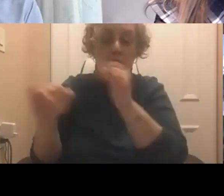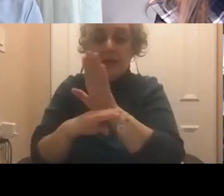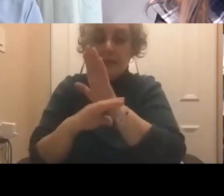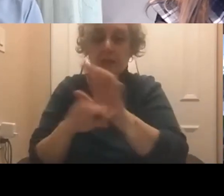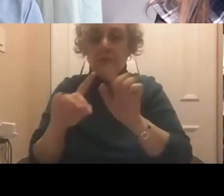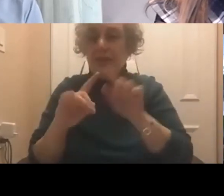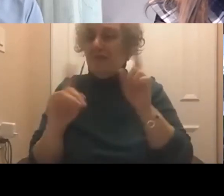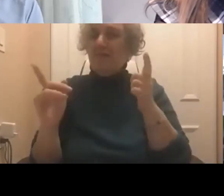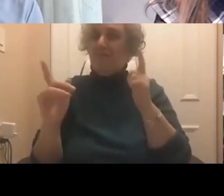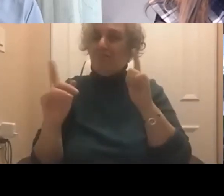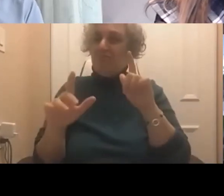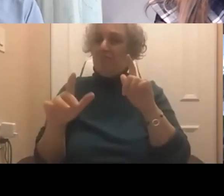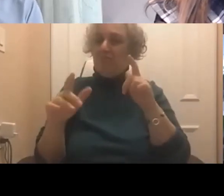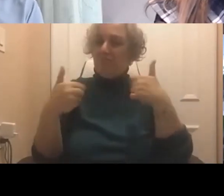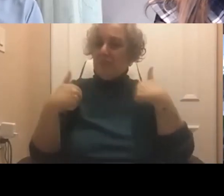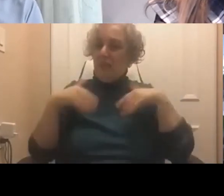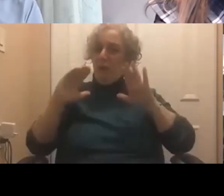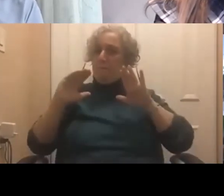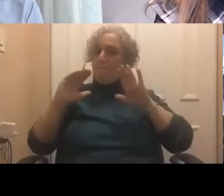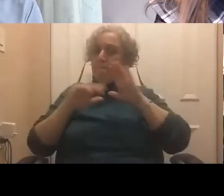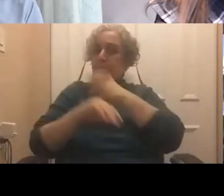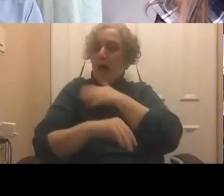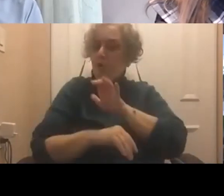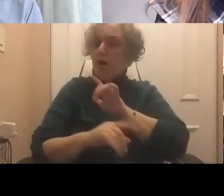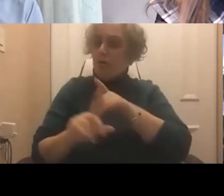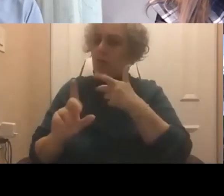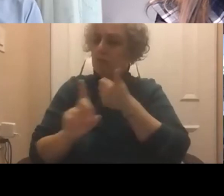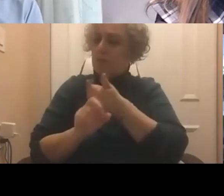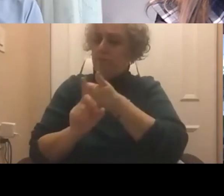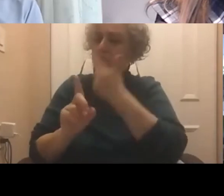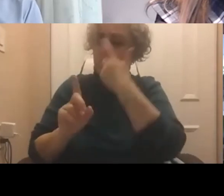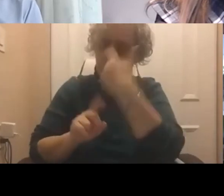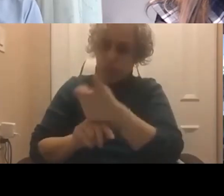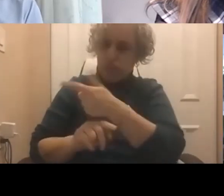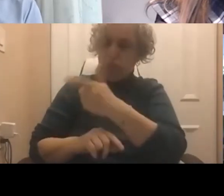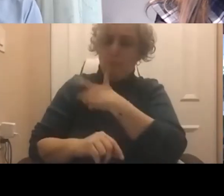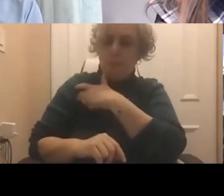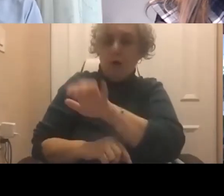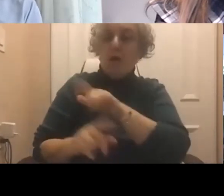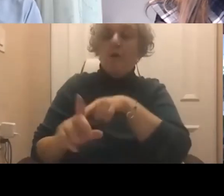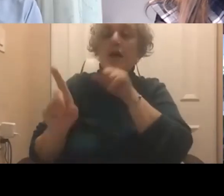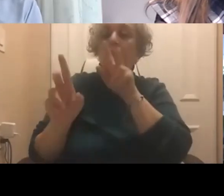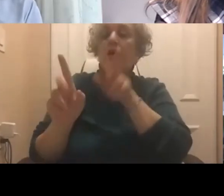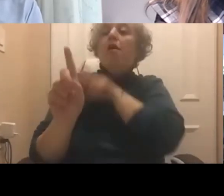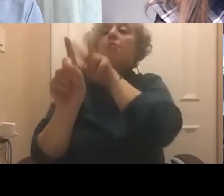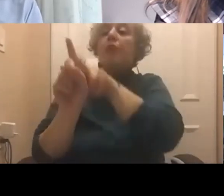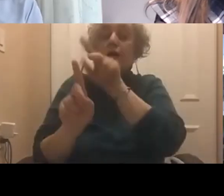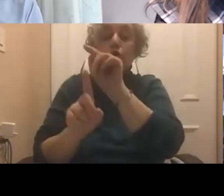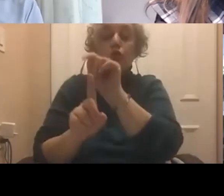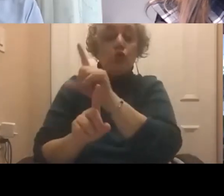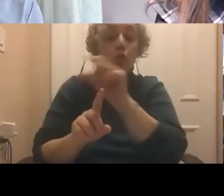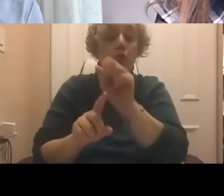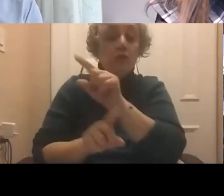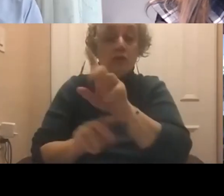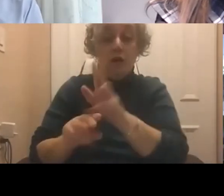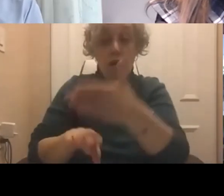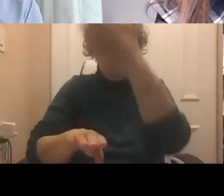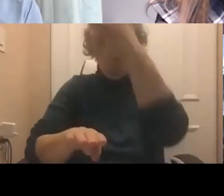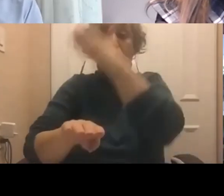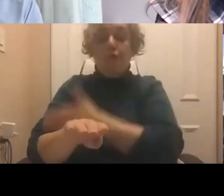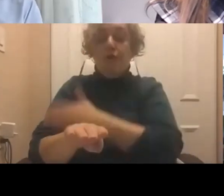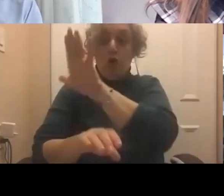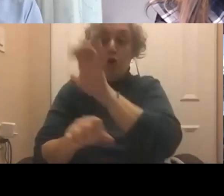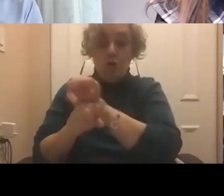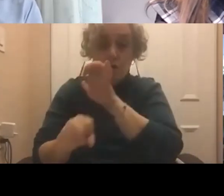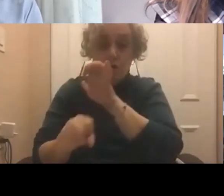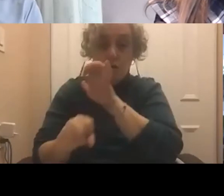own power, but still be able to use the tools to, to improve the way that you work and the way